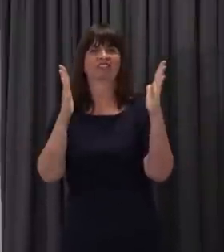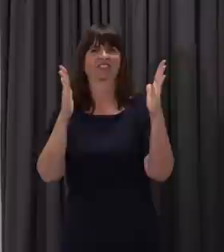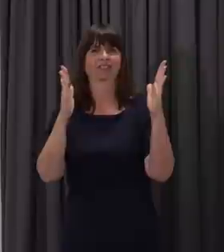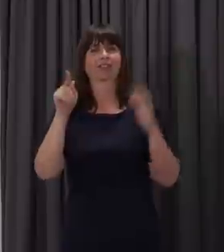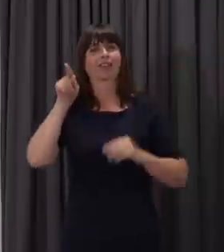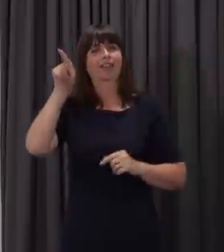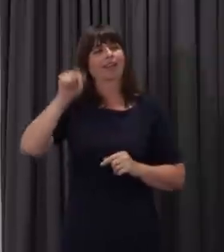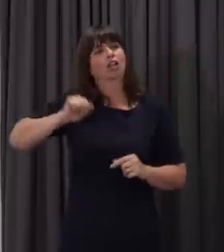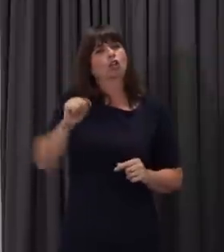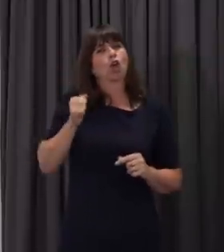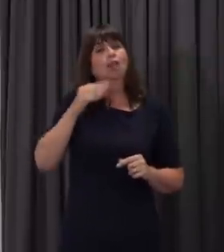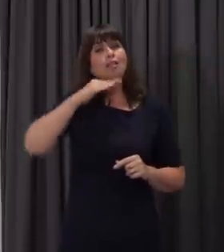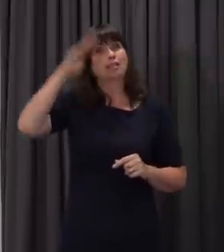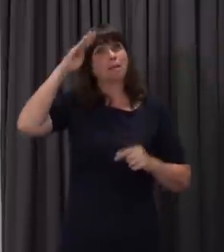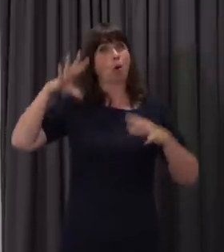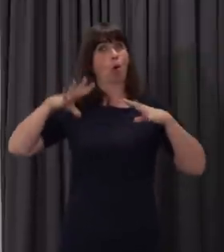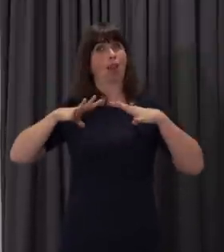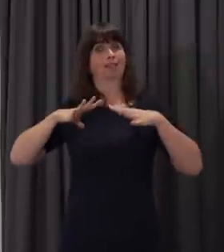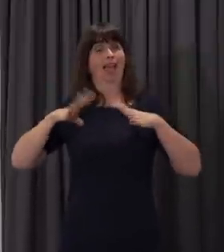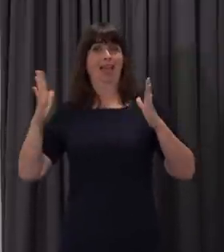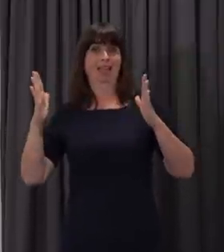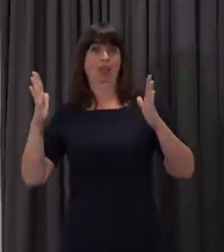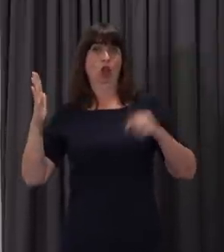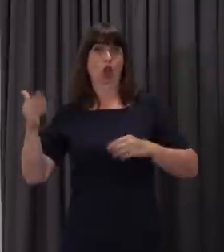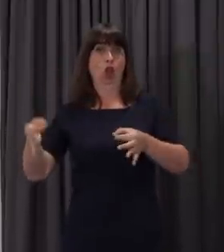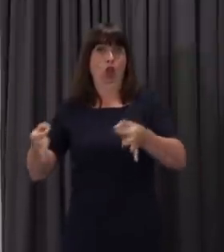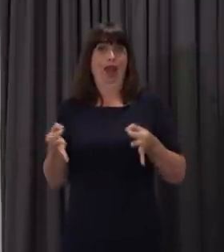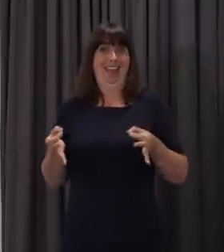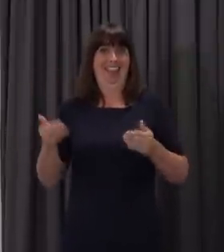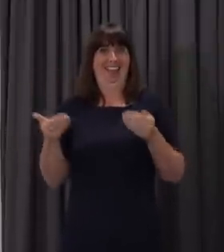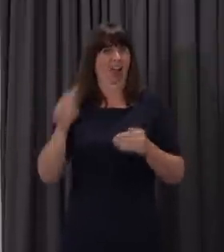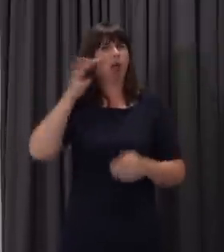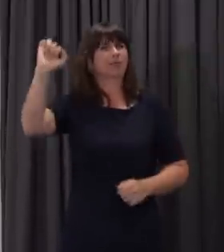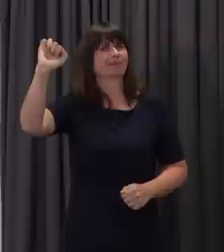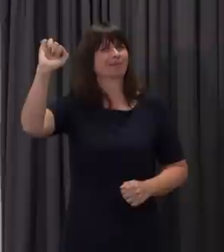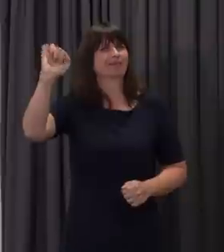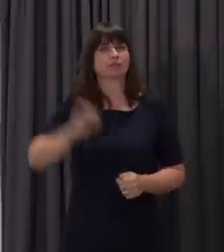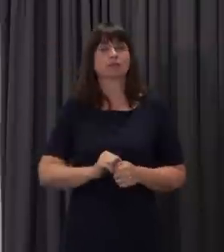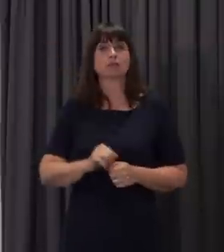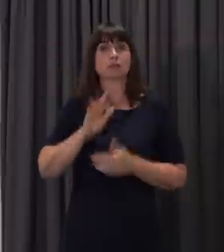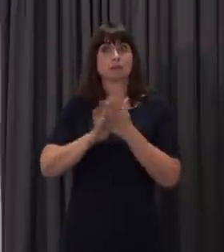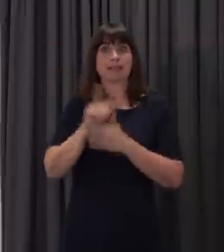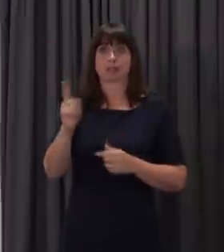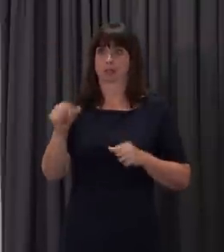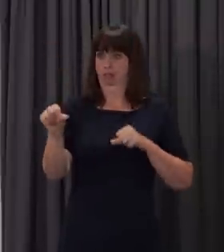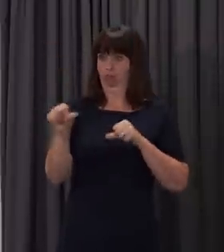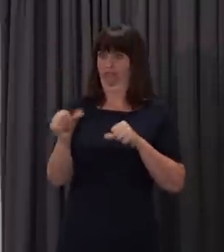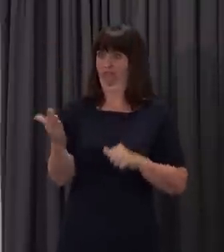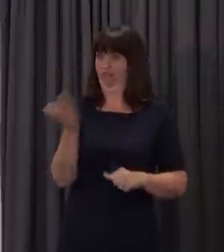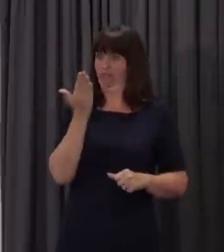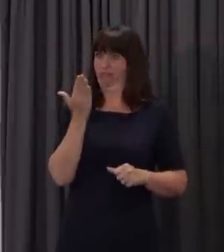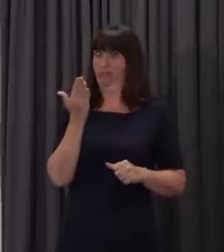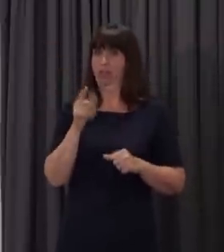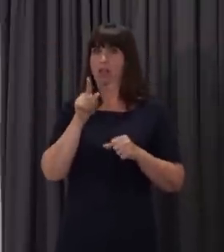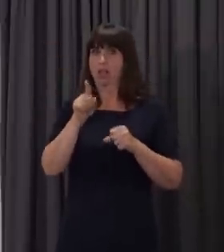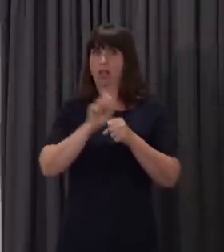the Scottish summer recess starts much earlier than it does in Wales. So, they had less time for the